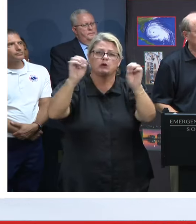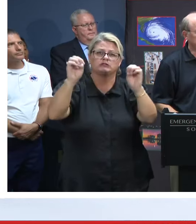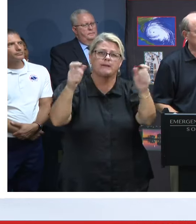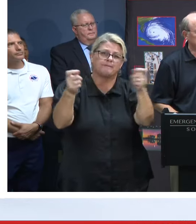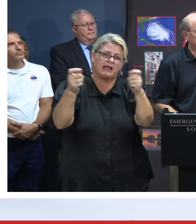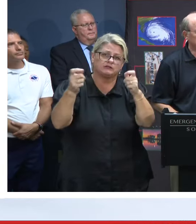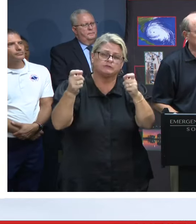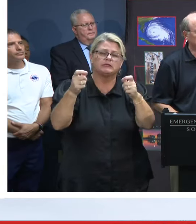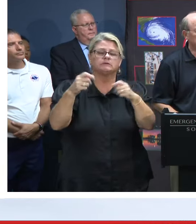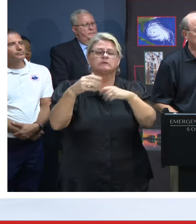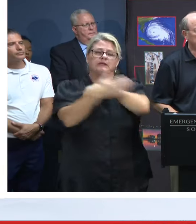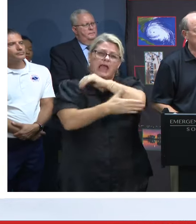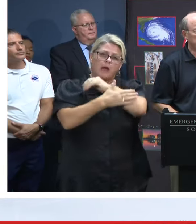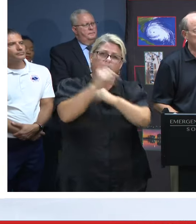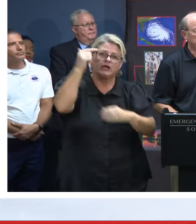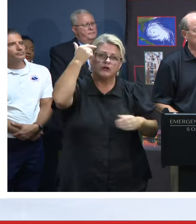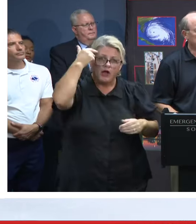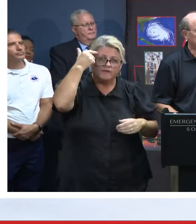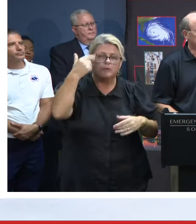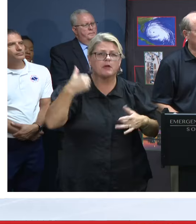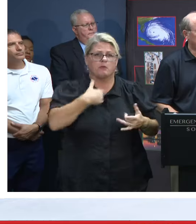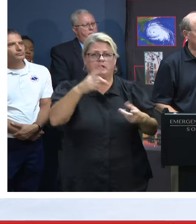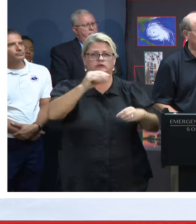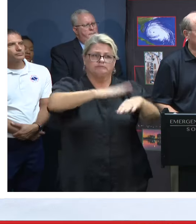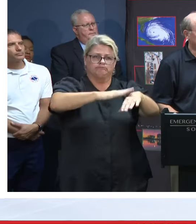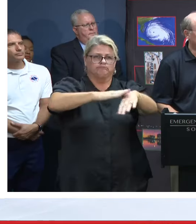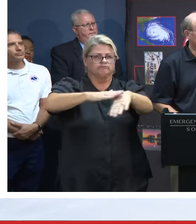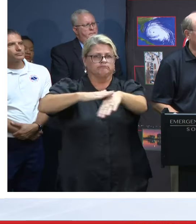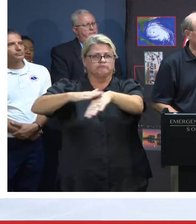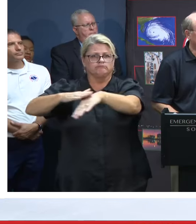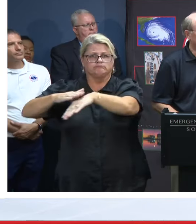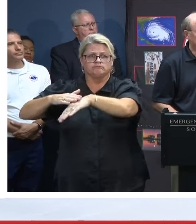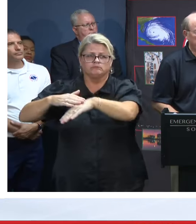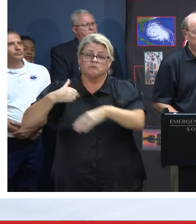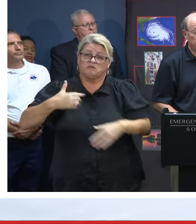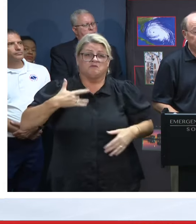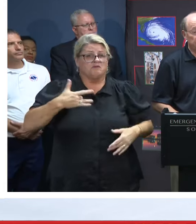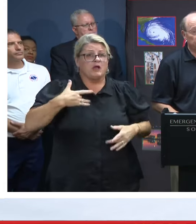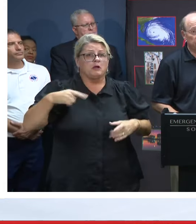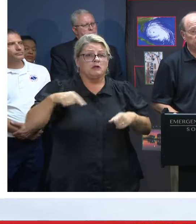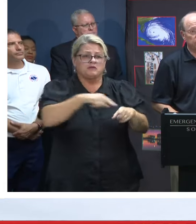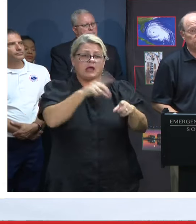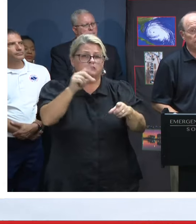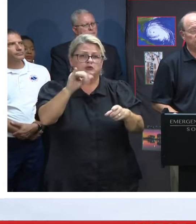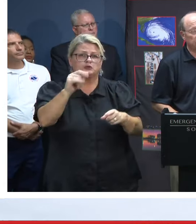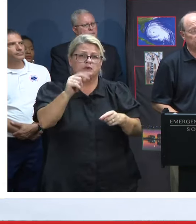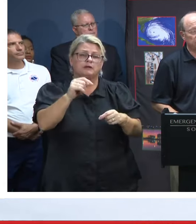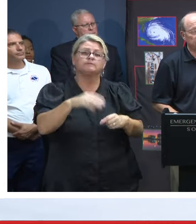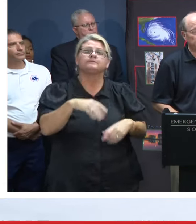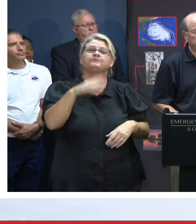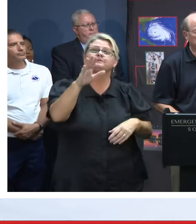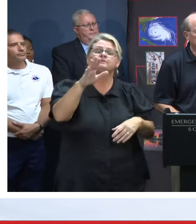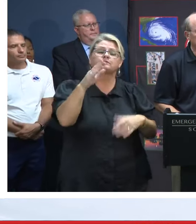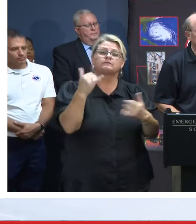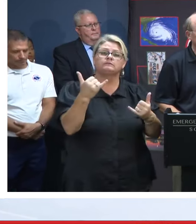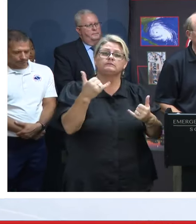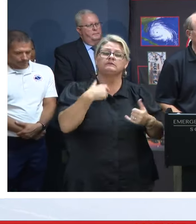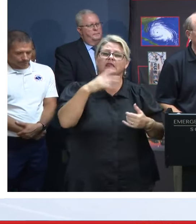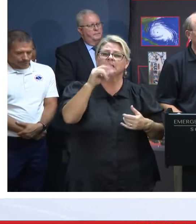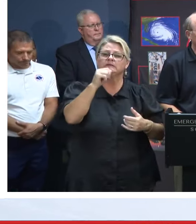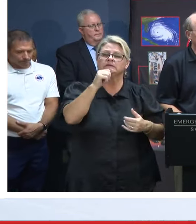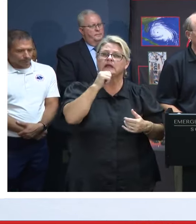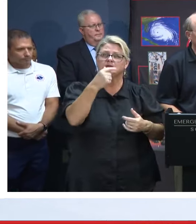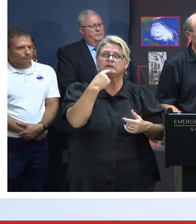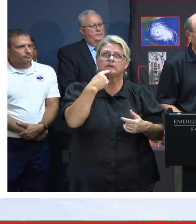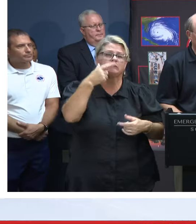we're pretty sure that that information is getting out there. The other thing that we're going to do tomorrow that I didn't mention before is that